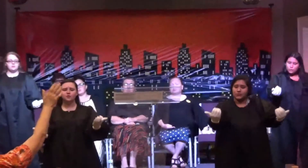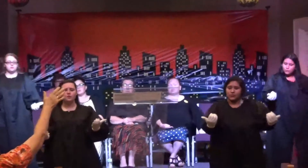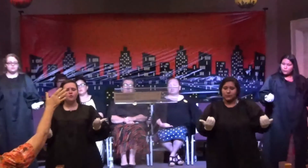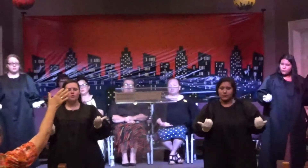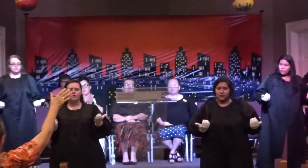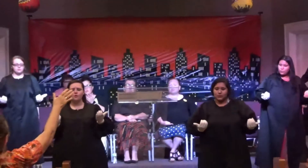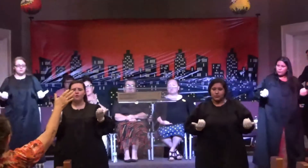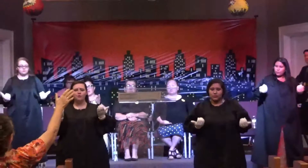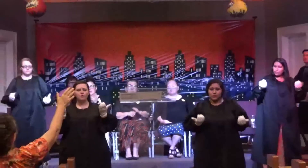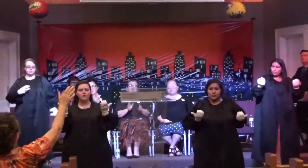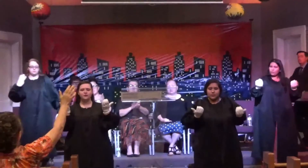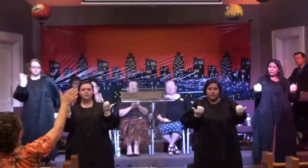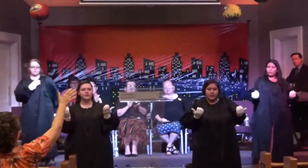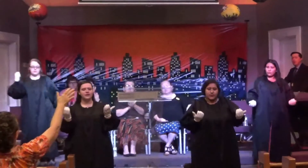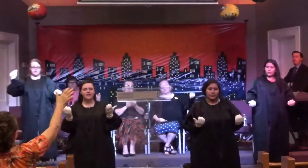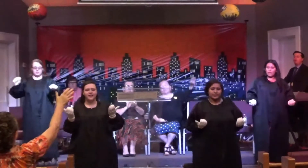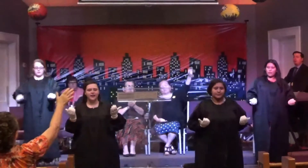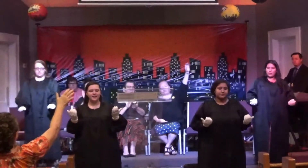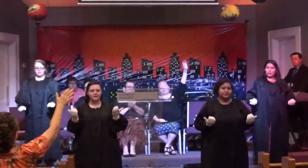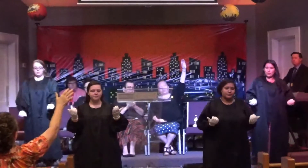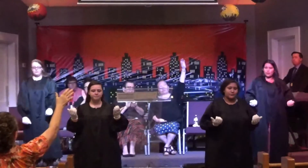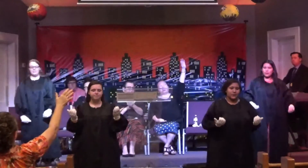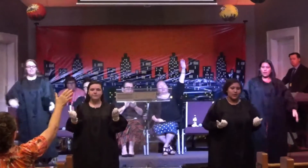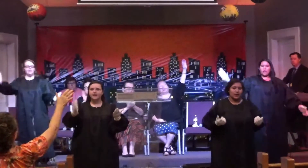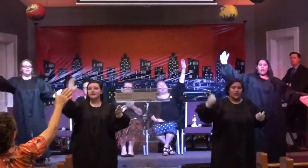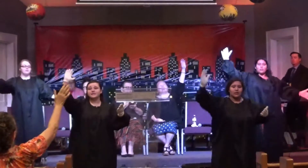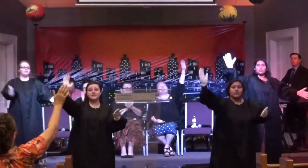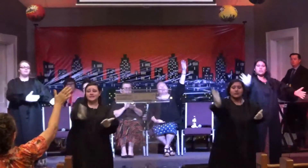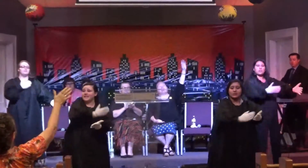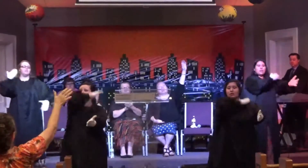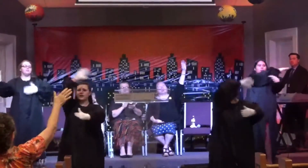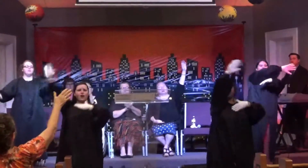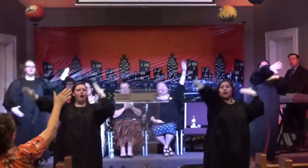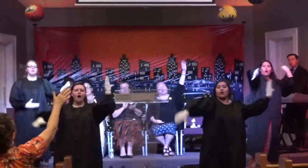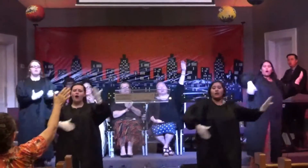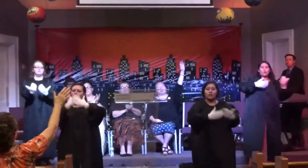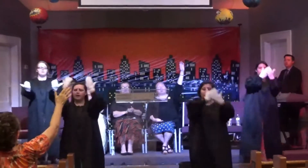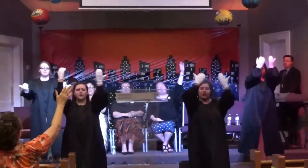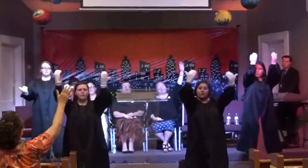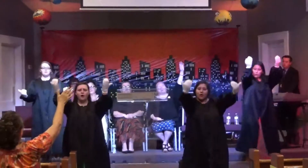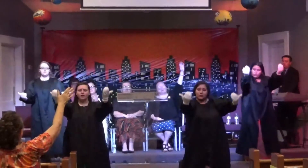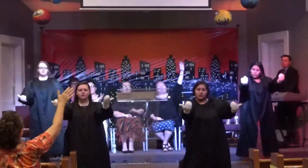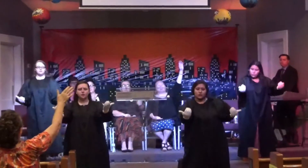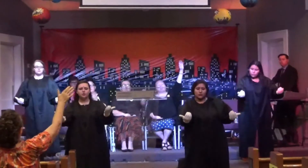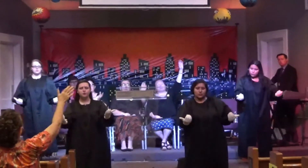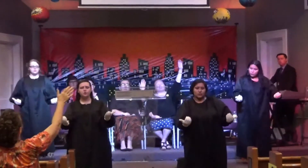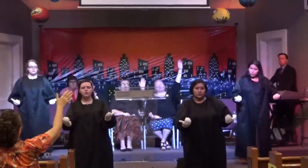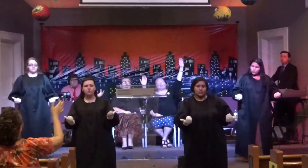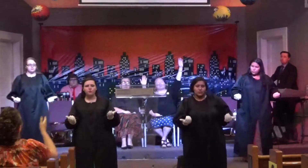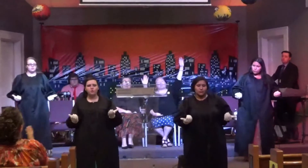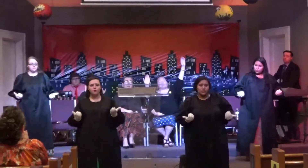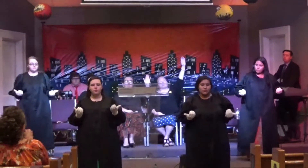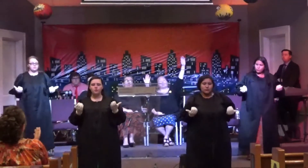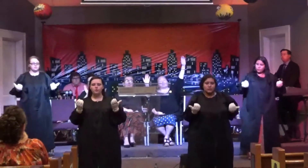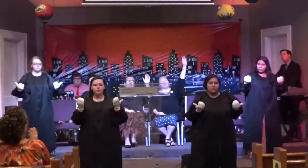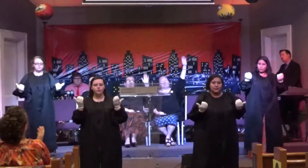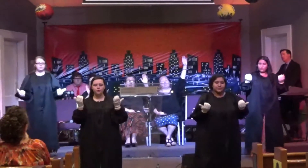to Sing all we want to We can